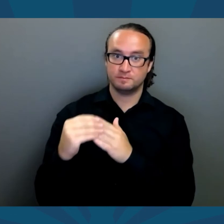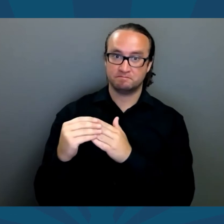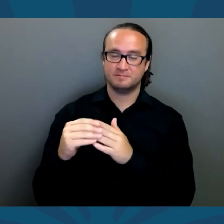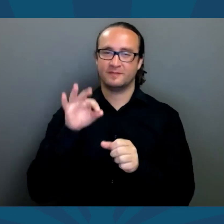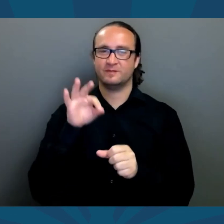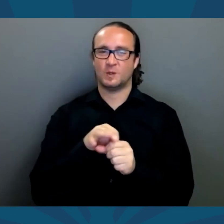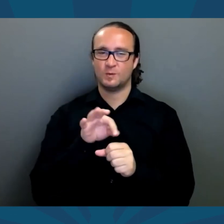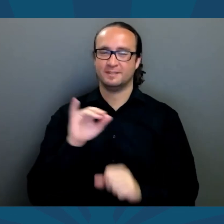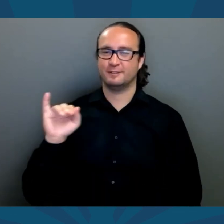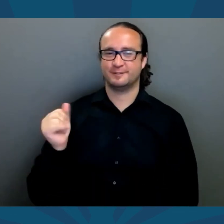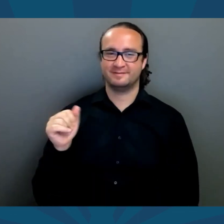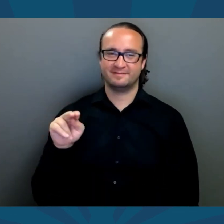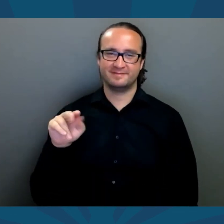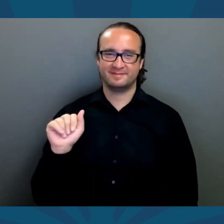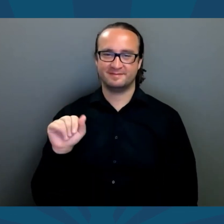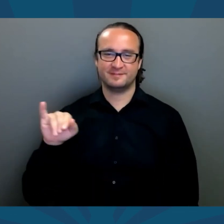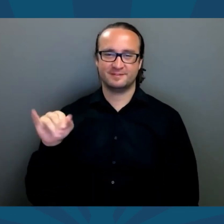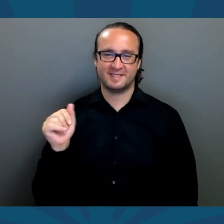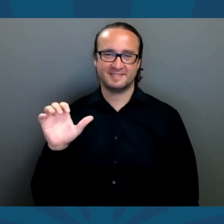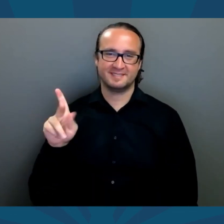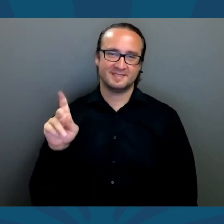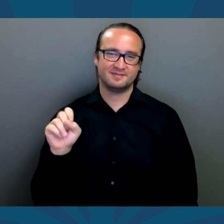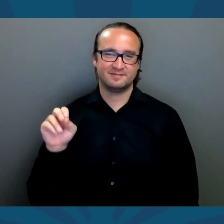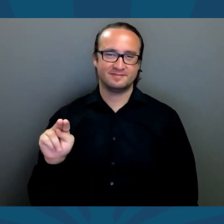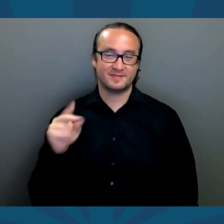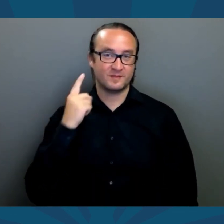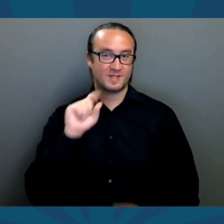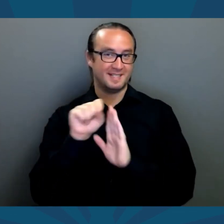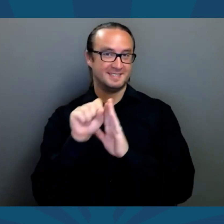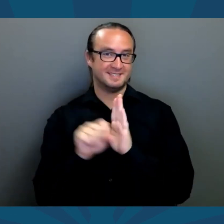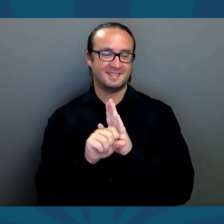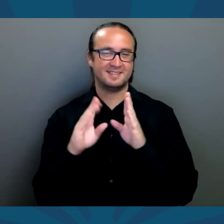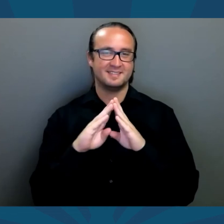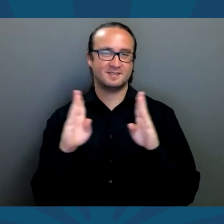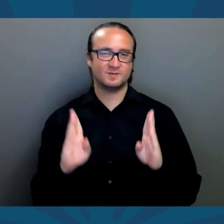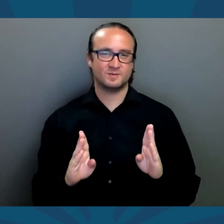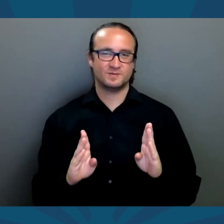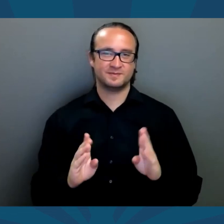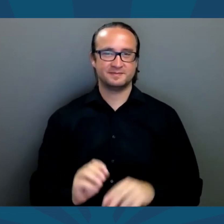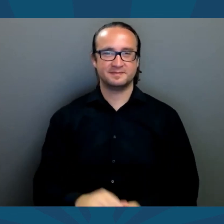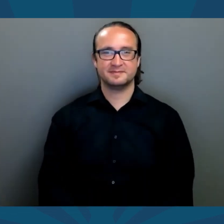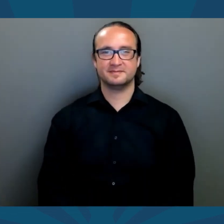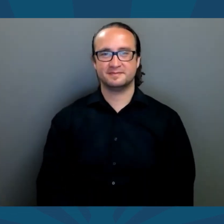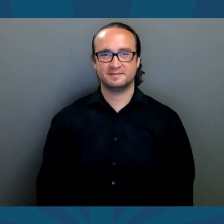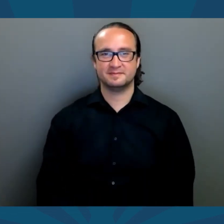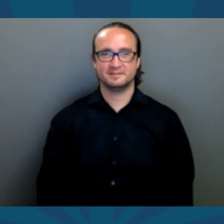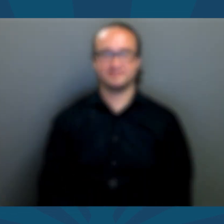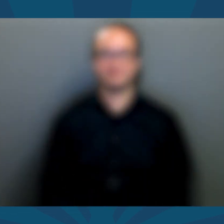For qualified conservative leadership, vote Janna Jackson for State House.